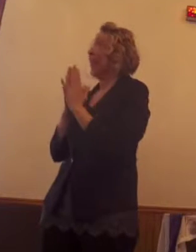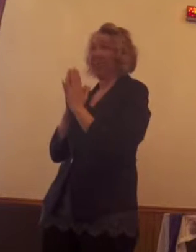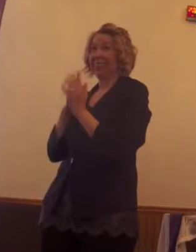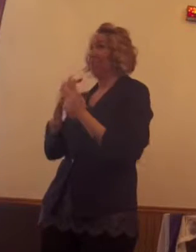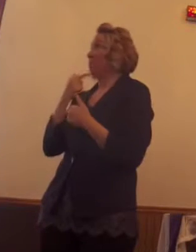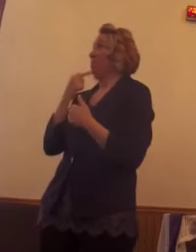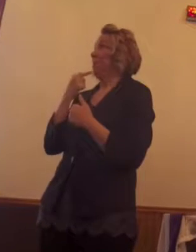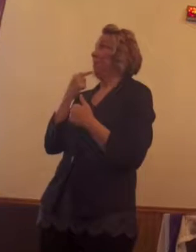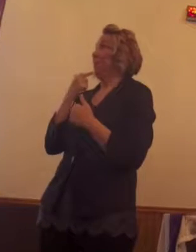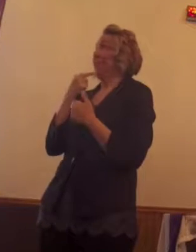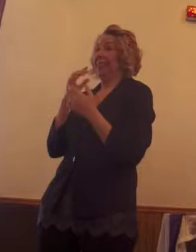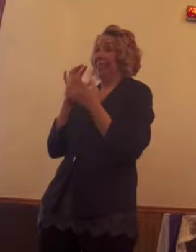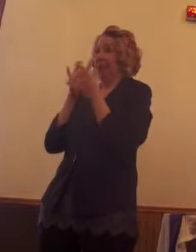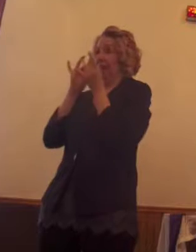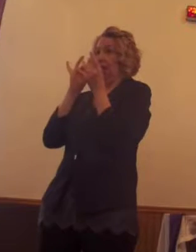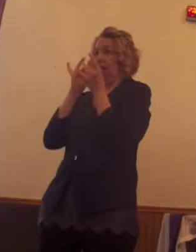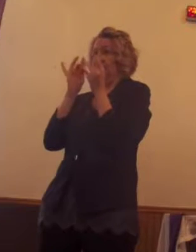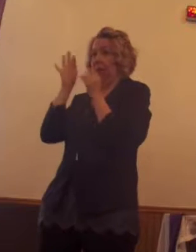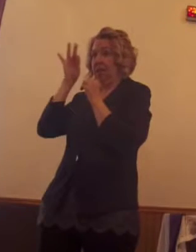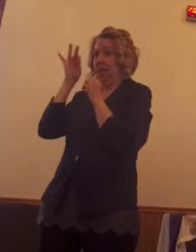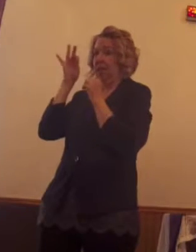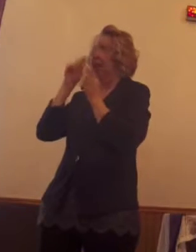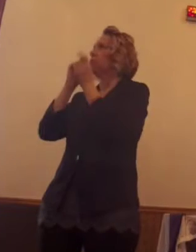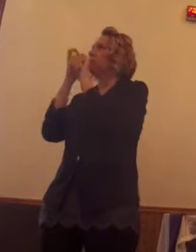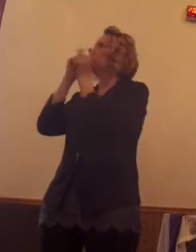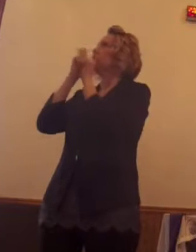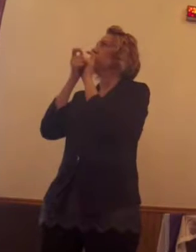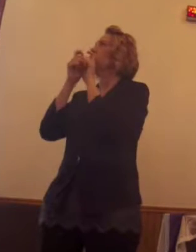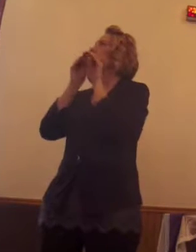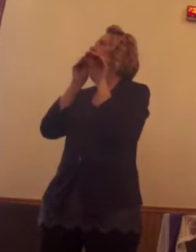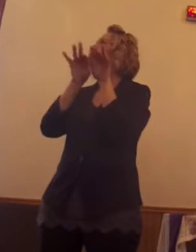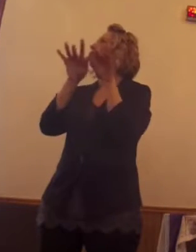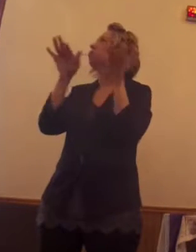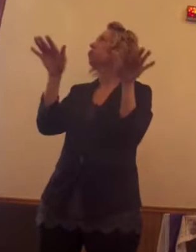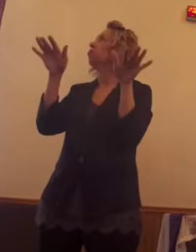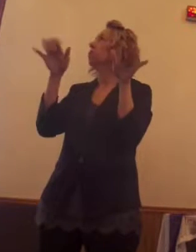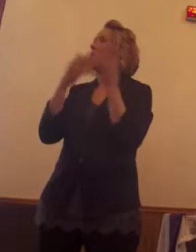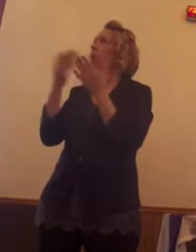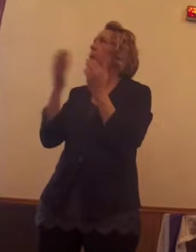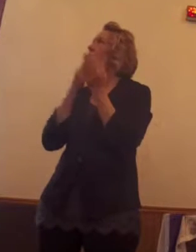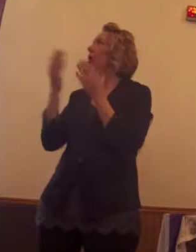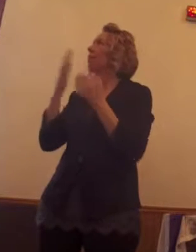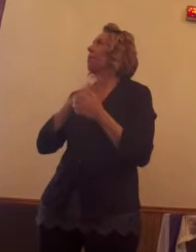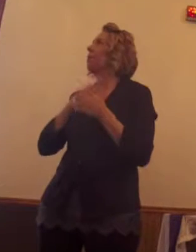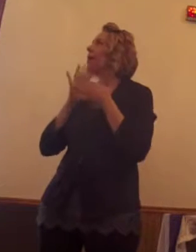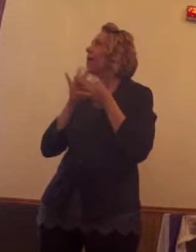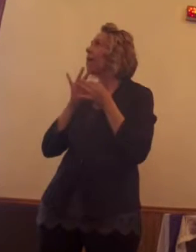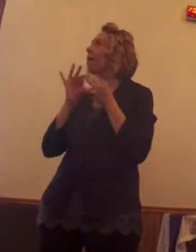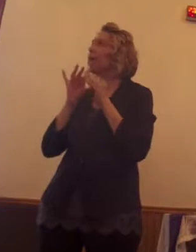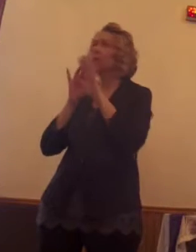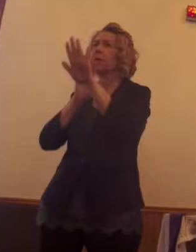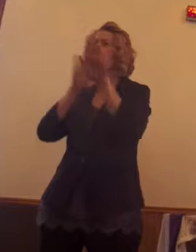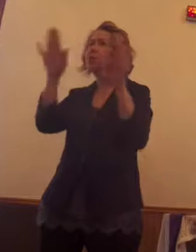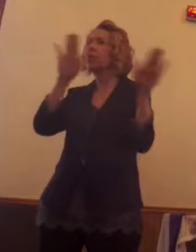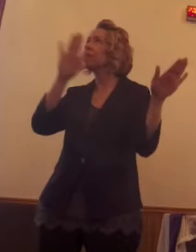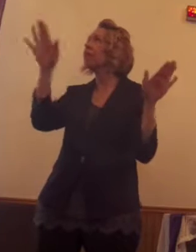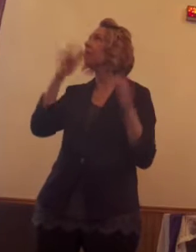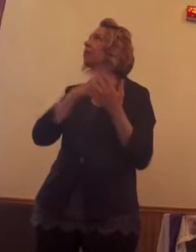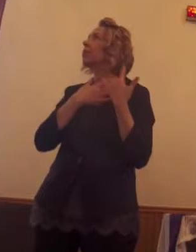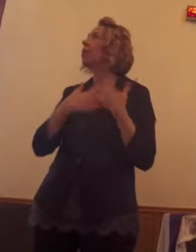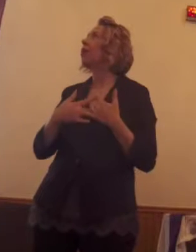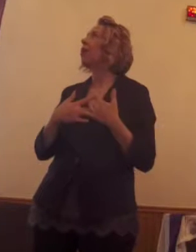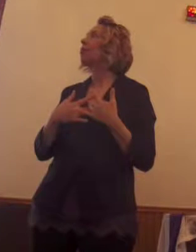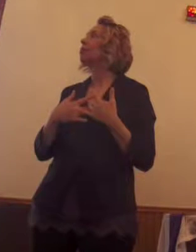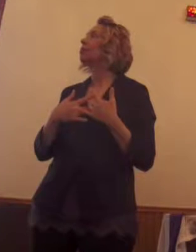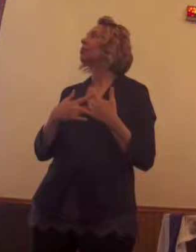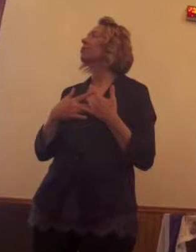would touch my lips of clay, mold them into the words that need to be spoken on this day, and the words that come from my mouth and the meditations that come from